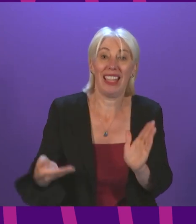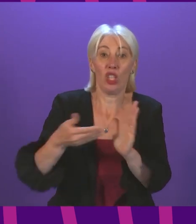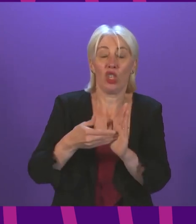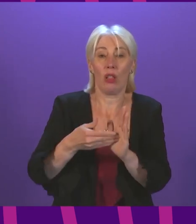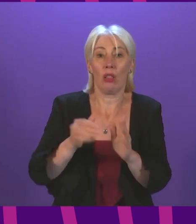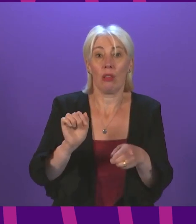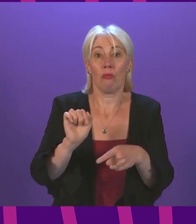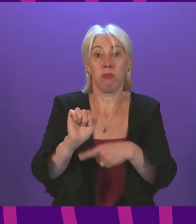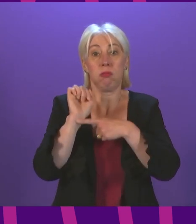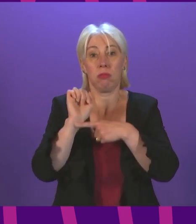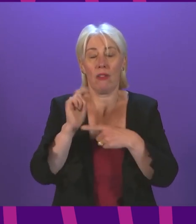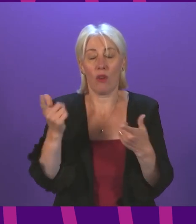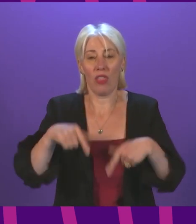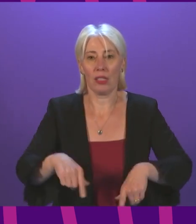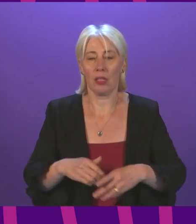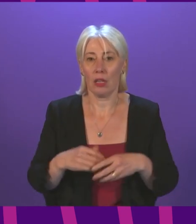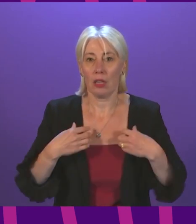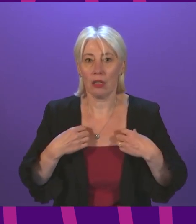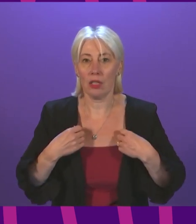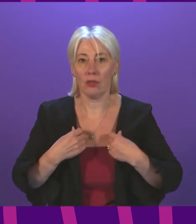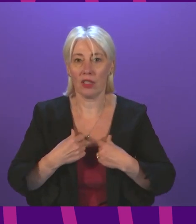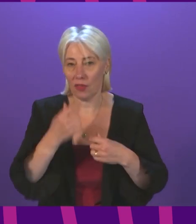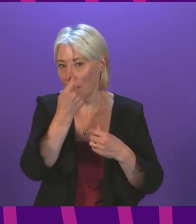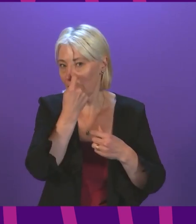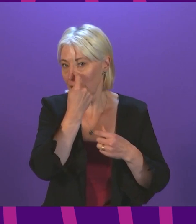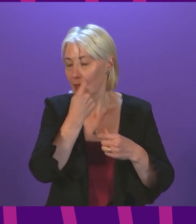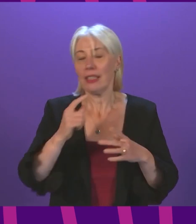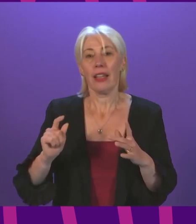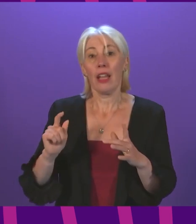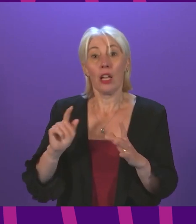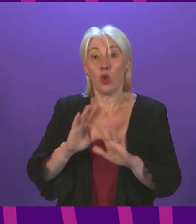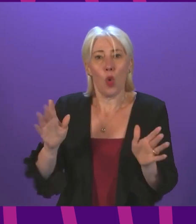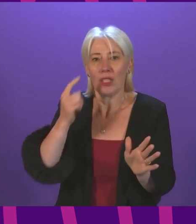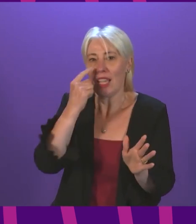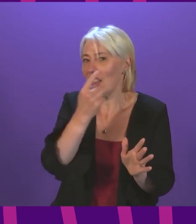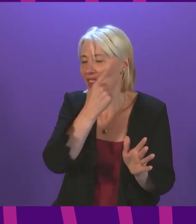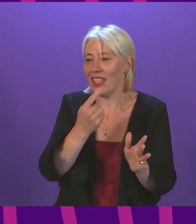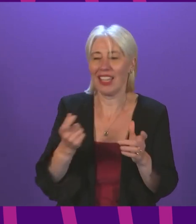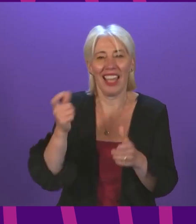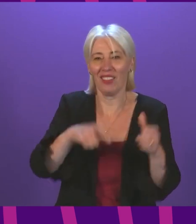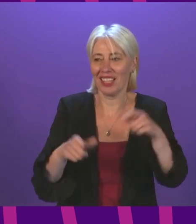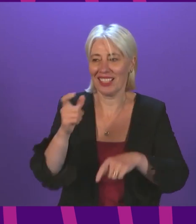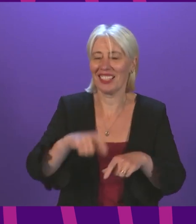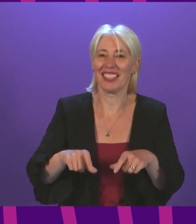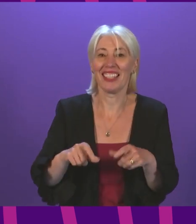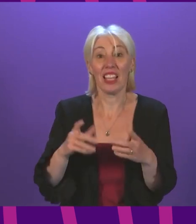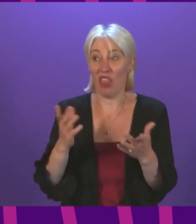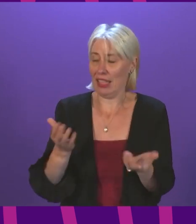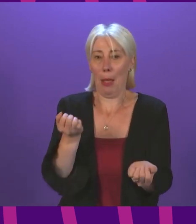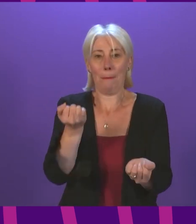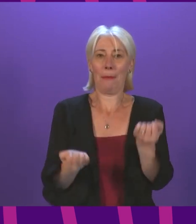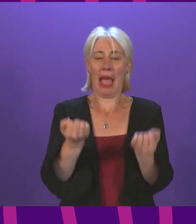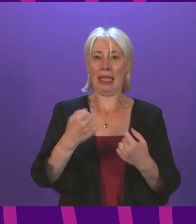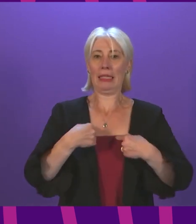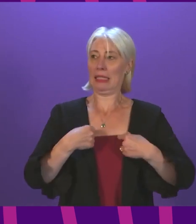her statement first minister there is no particular scientific evidence beyond what i have said this is a this is a balanced judgment